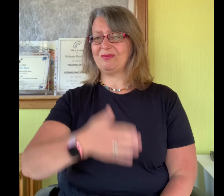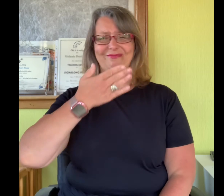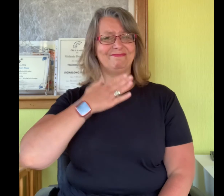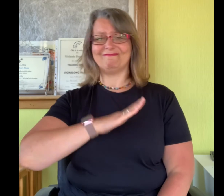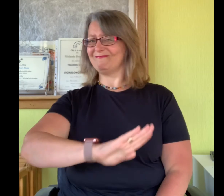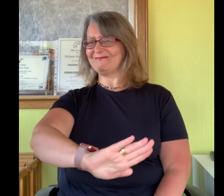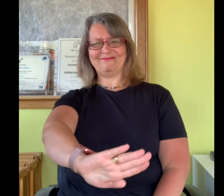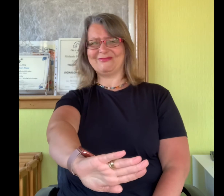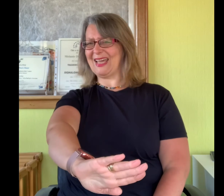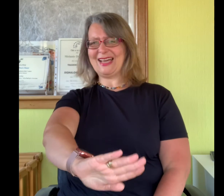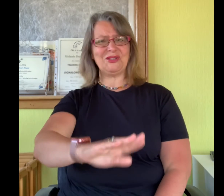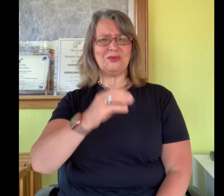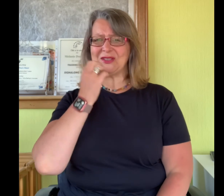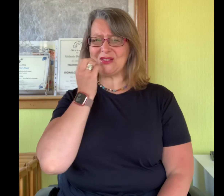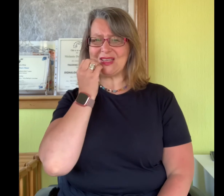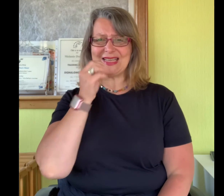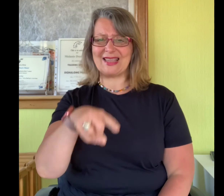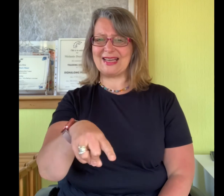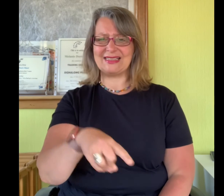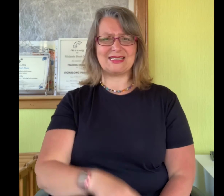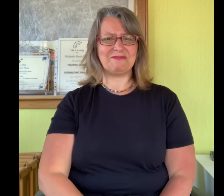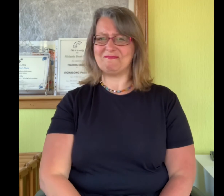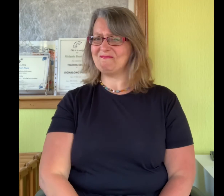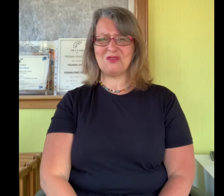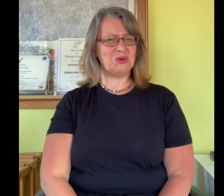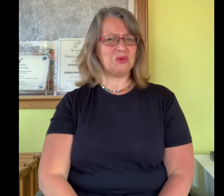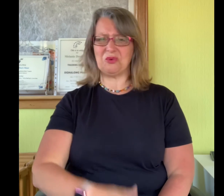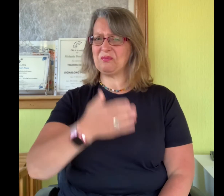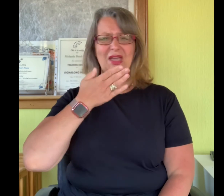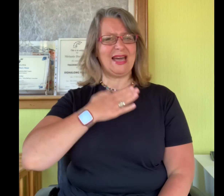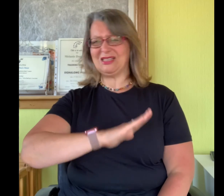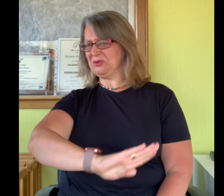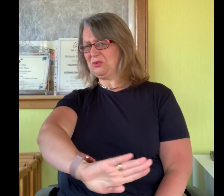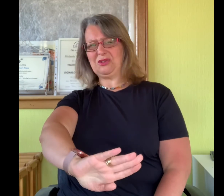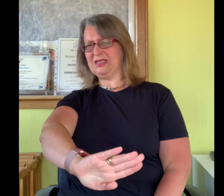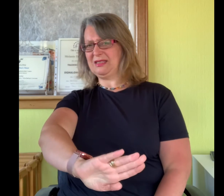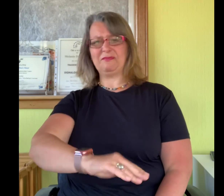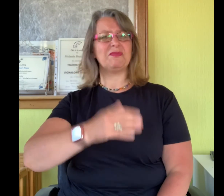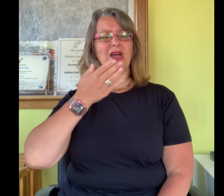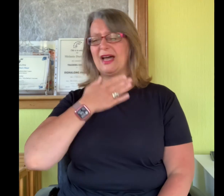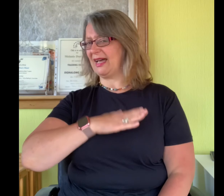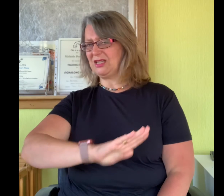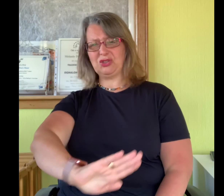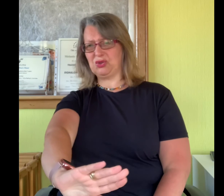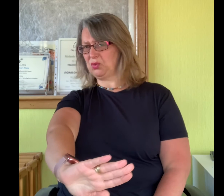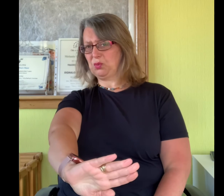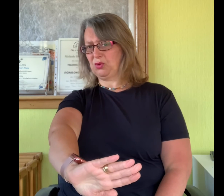I don't want to eat that. No, I don't want it. Don't want.